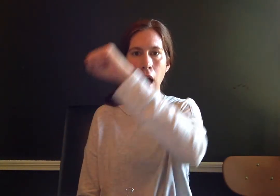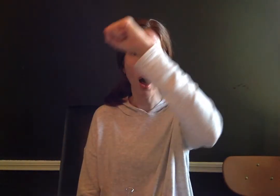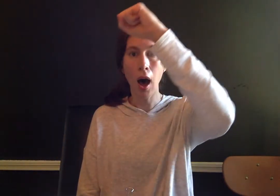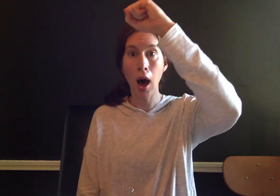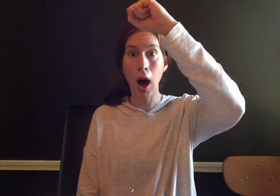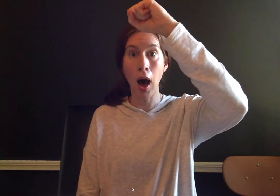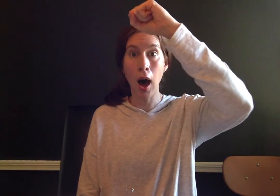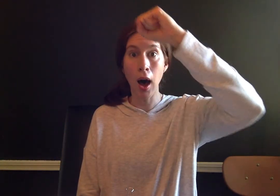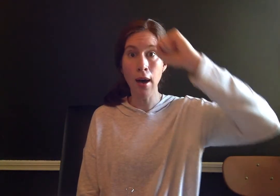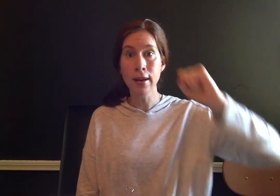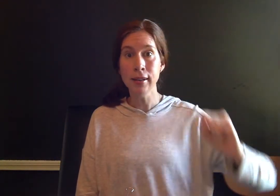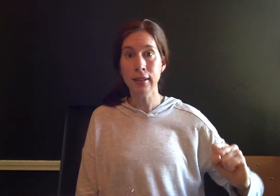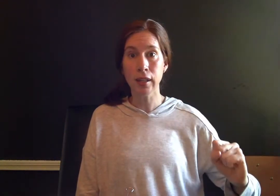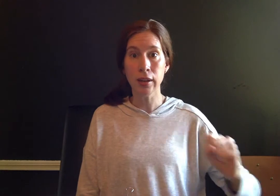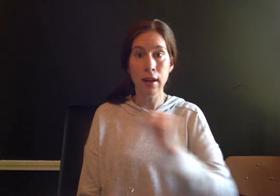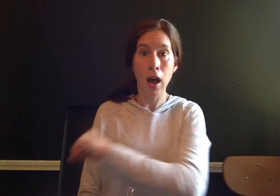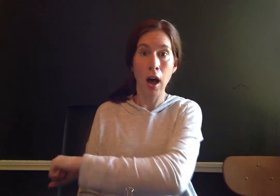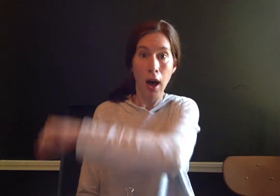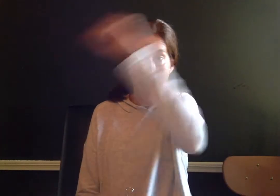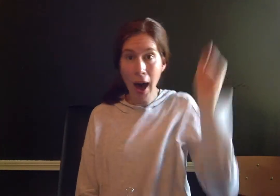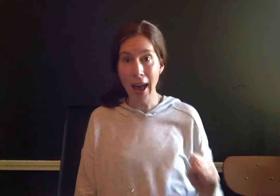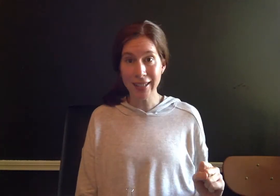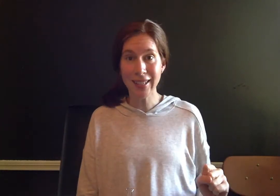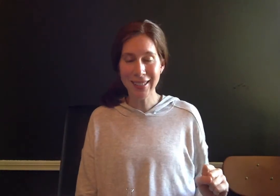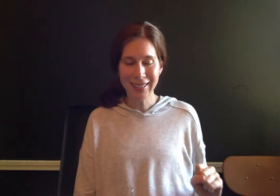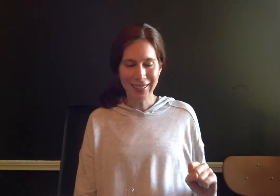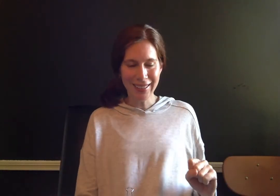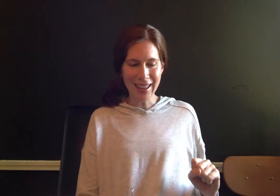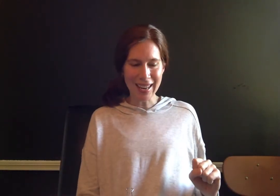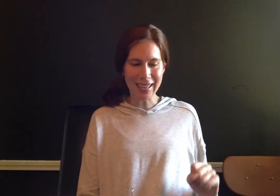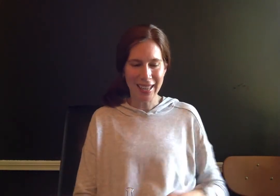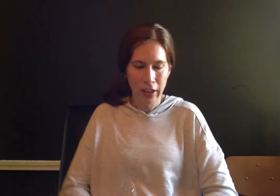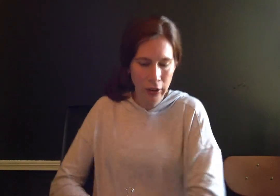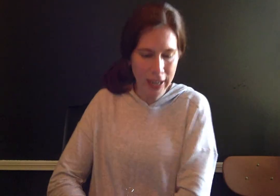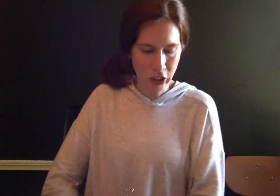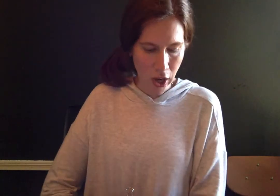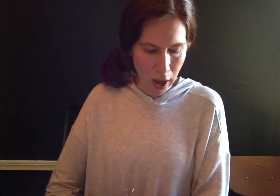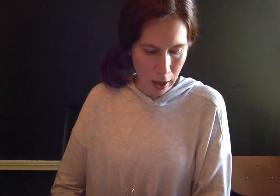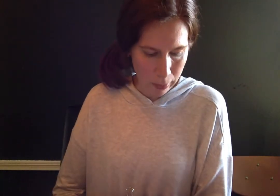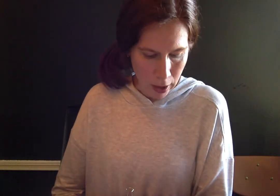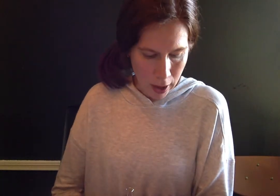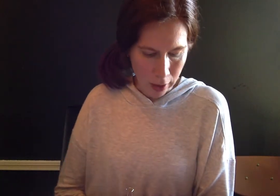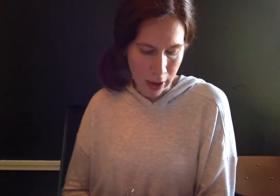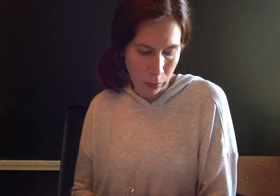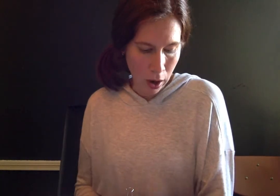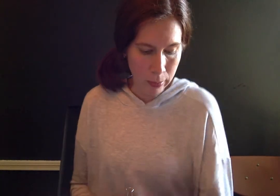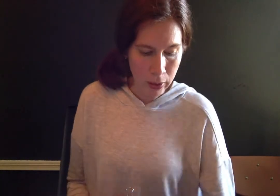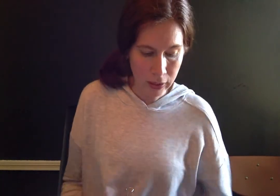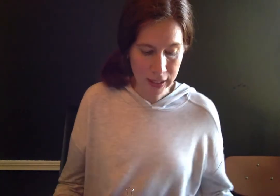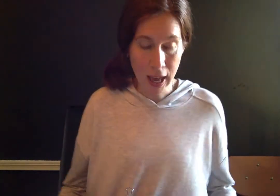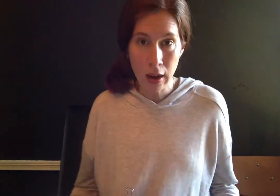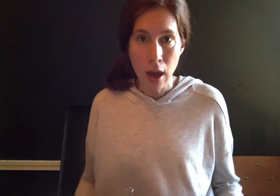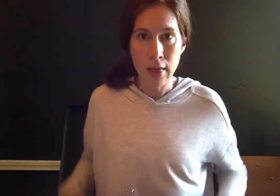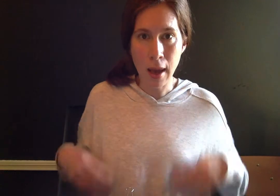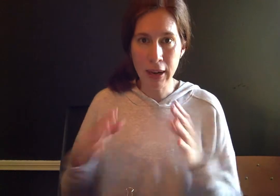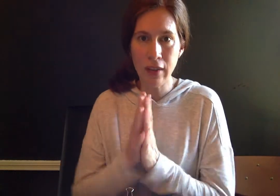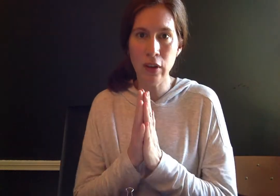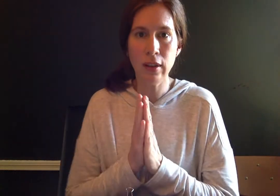Hot. Hot. Good. Great job. Okay. We're almost done. I'm going to give you the